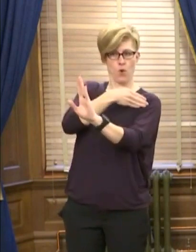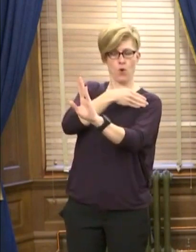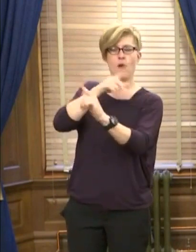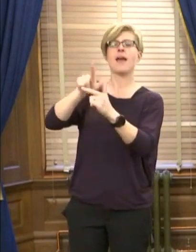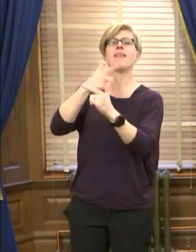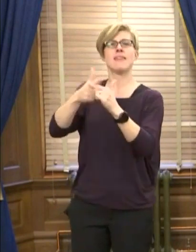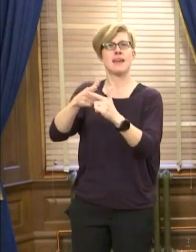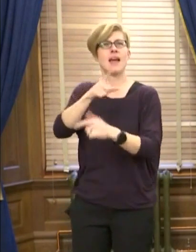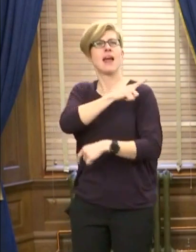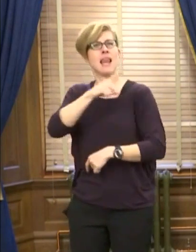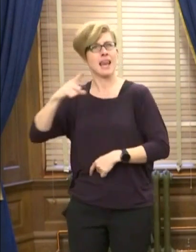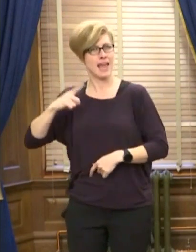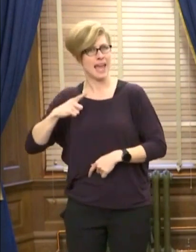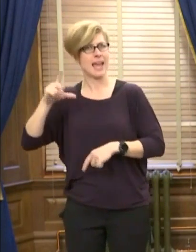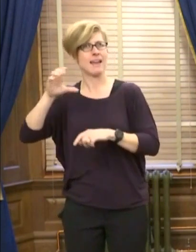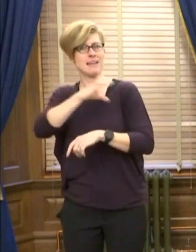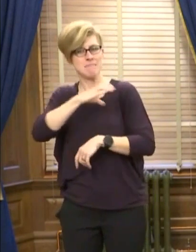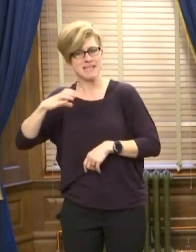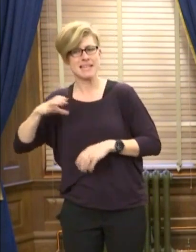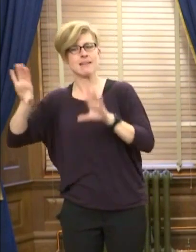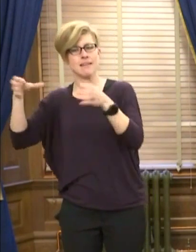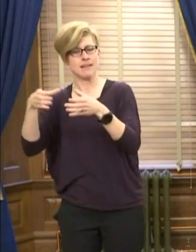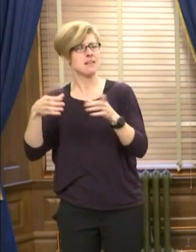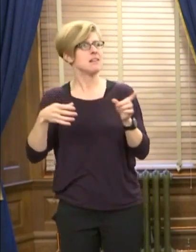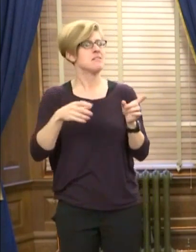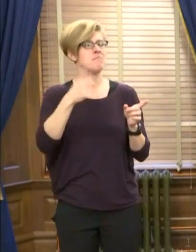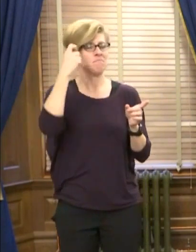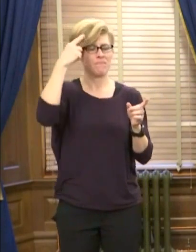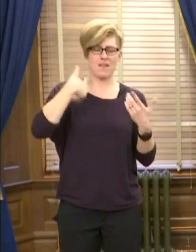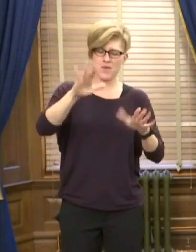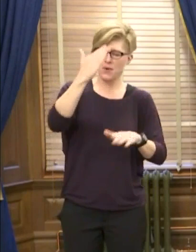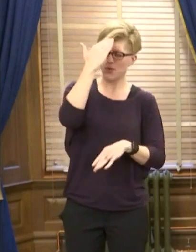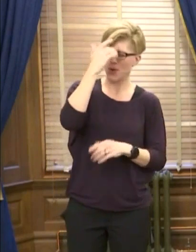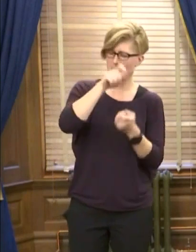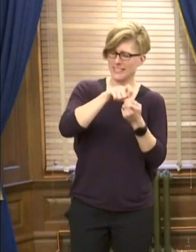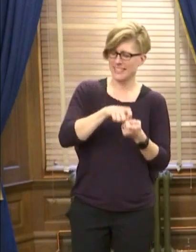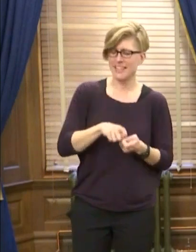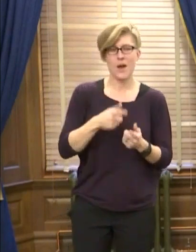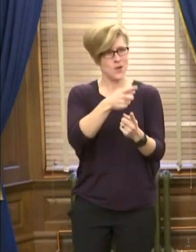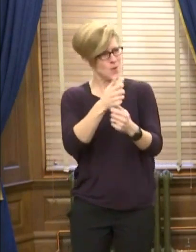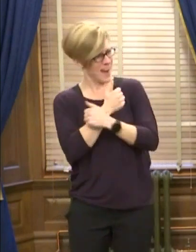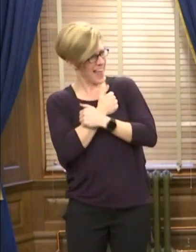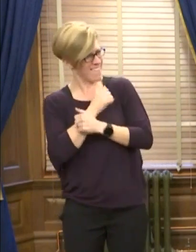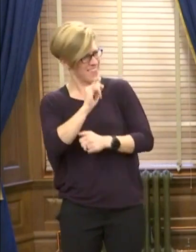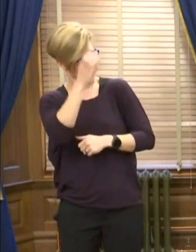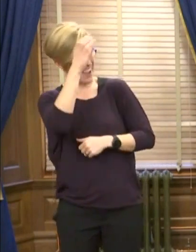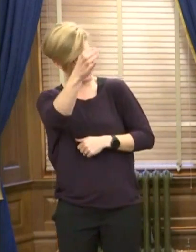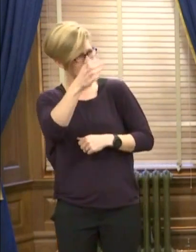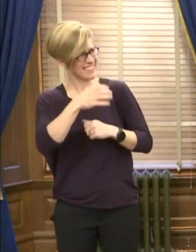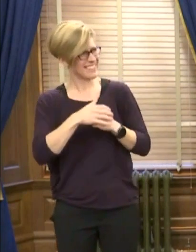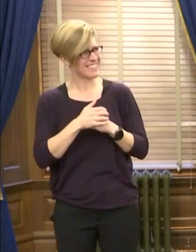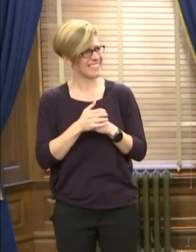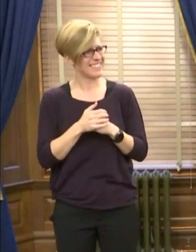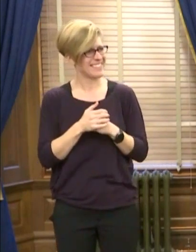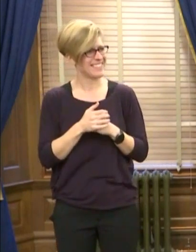get a legislature... Yeah, I know the details. You know the details? Yeah, I do. You love them, right? Very enthusiastic.